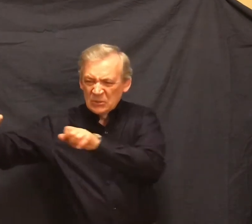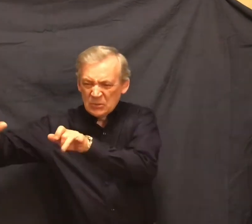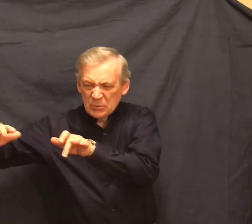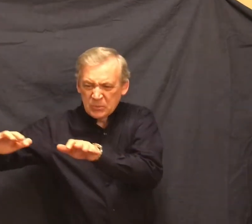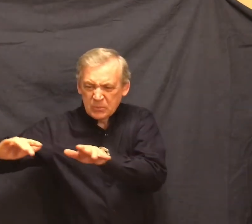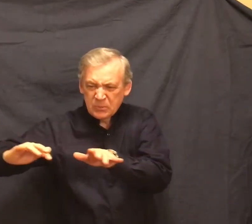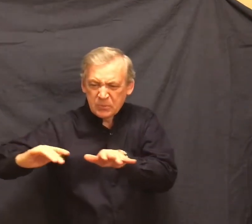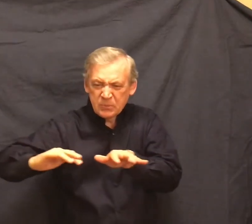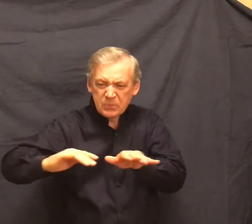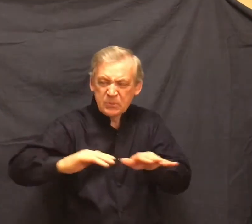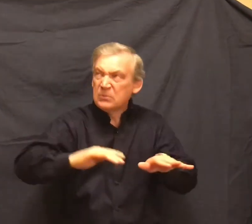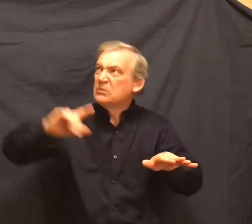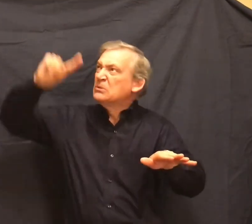before reaching the narrow pool.